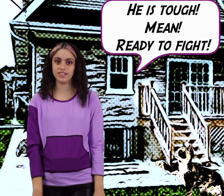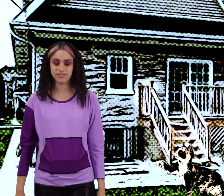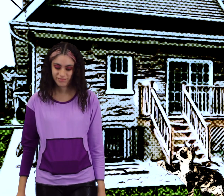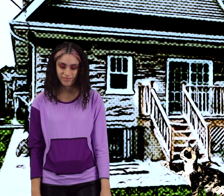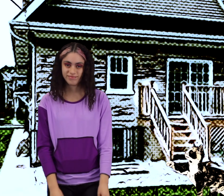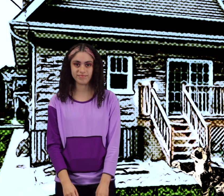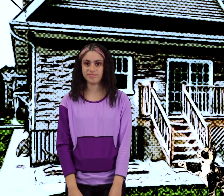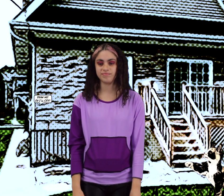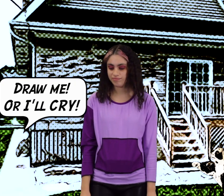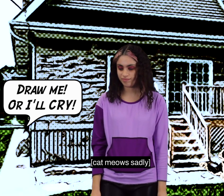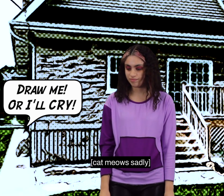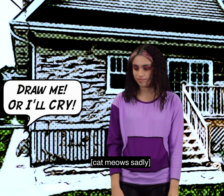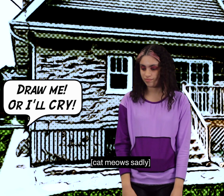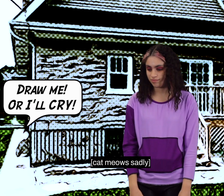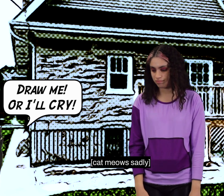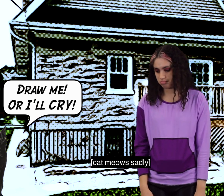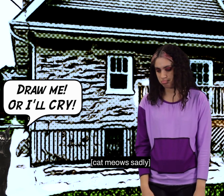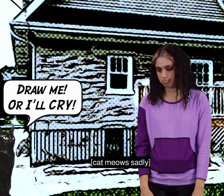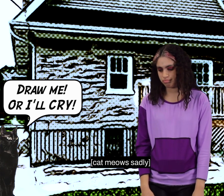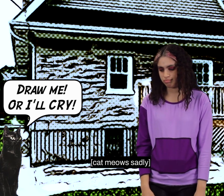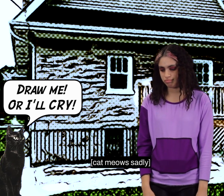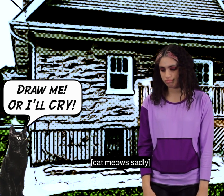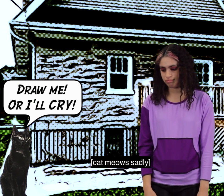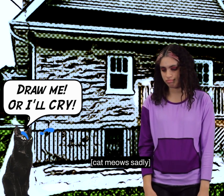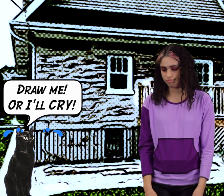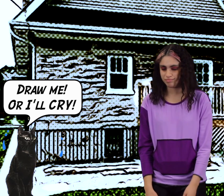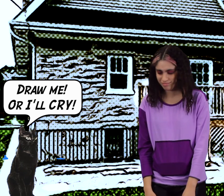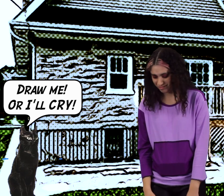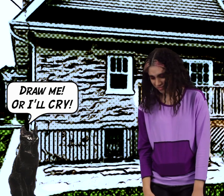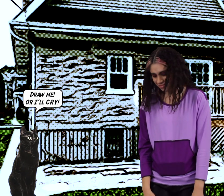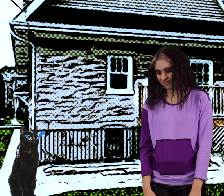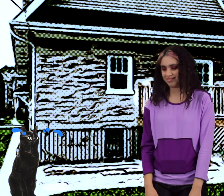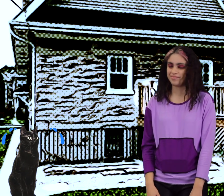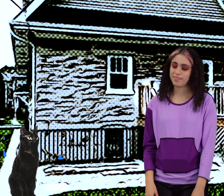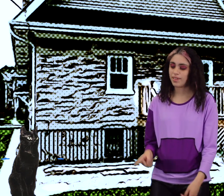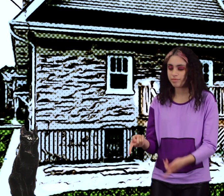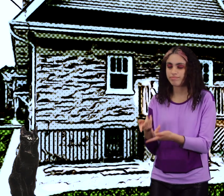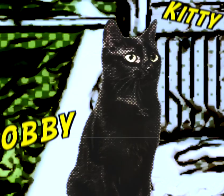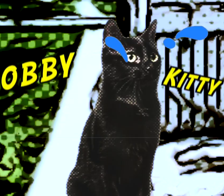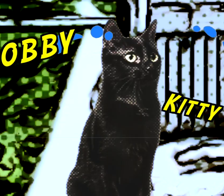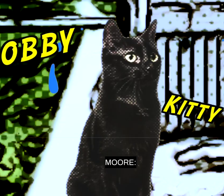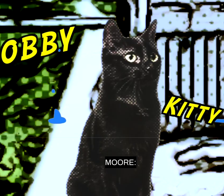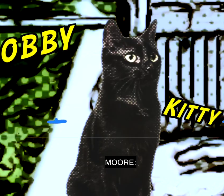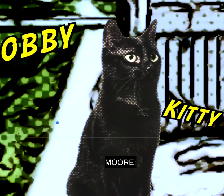bobby